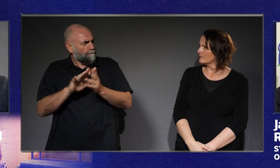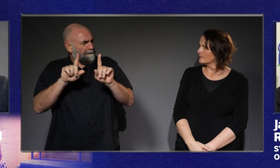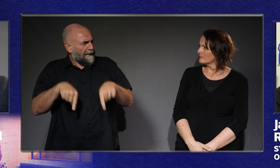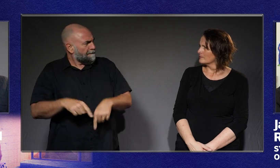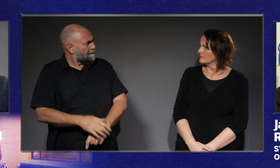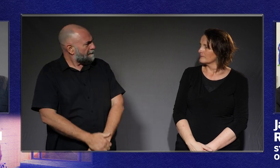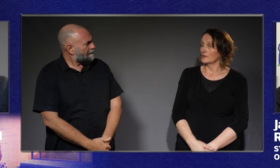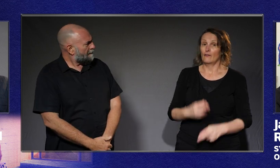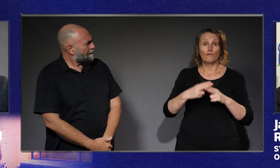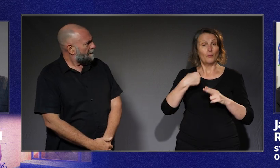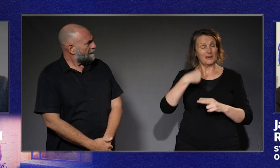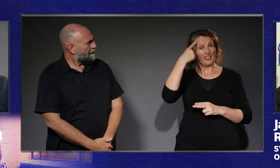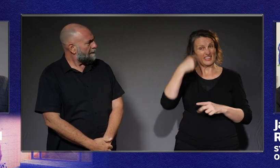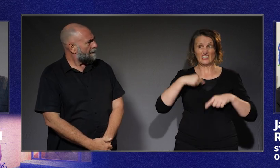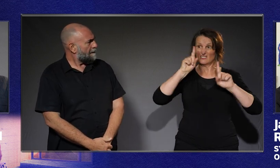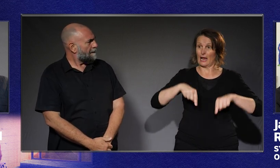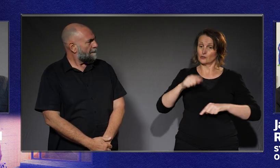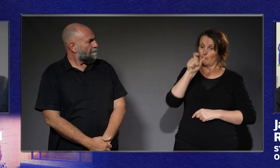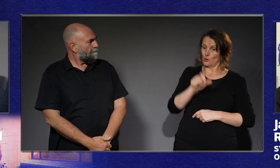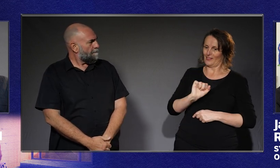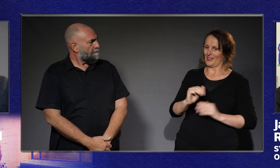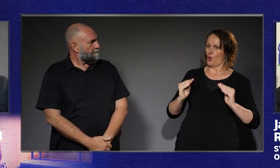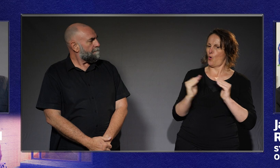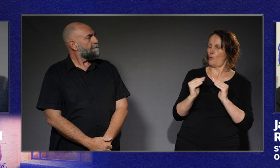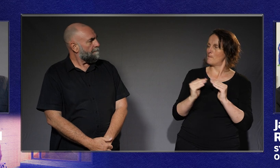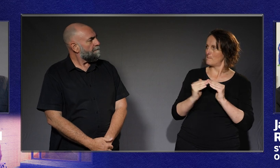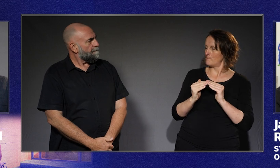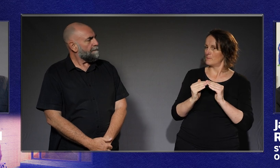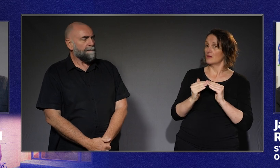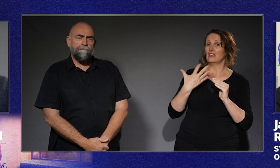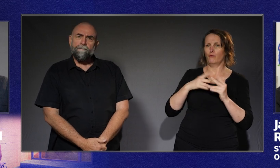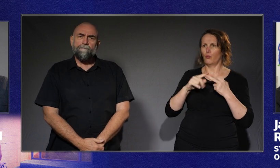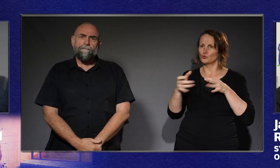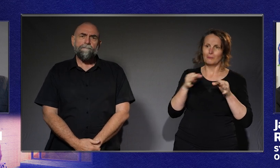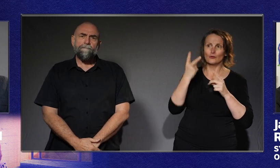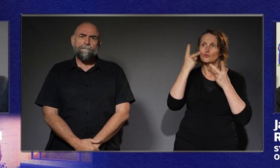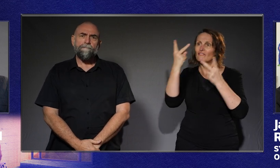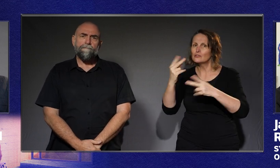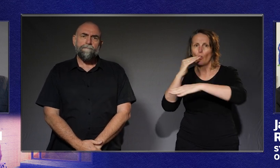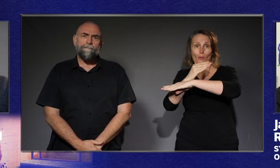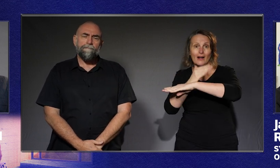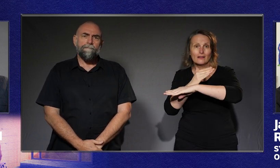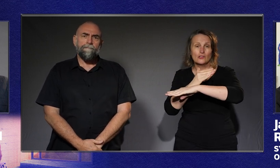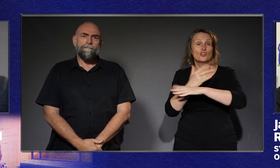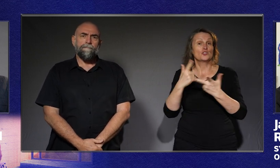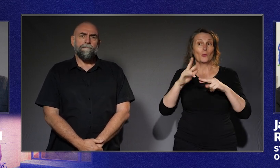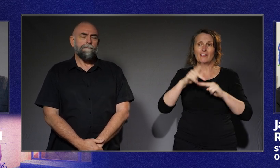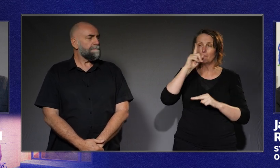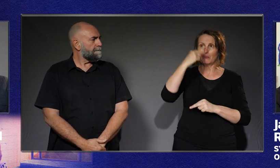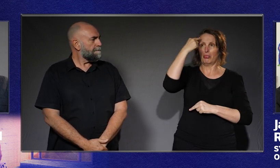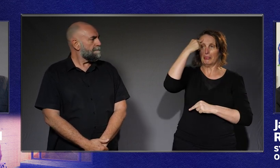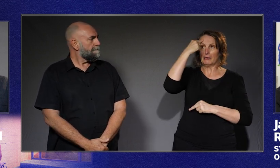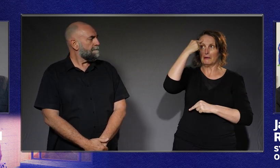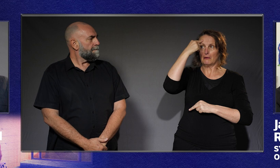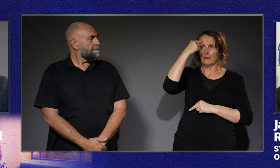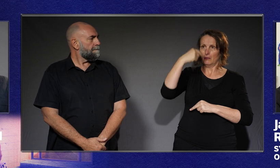me, it starts at home. And I think that's an element that's not always acknowledged. Some public buildings are like, well, it starts a minute, you step it through the front door